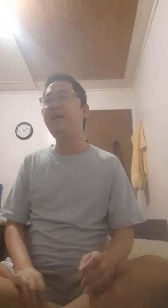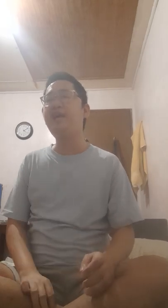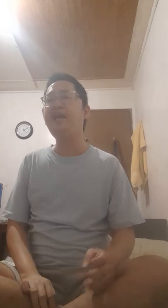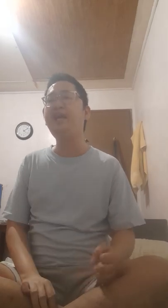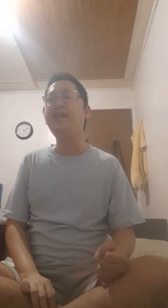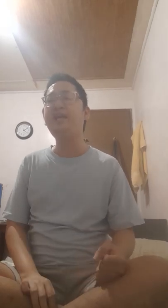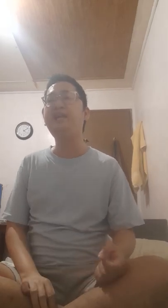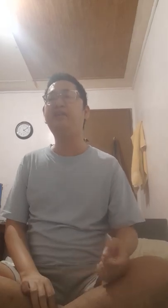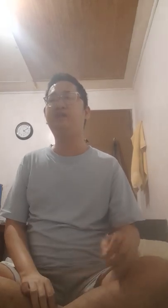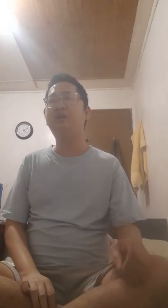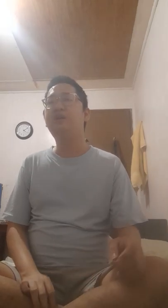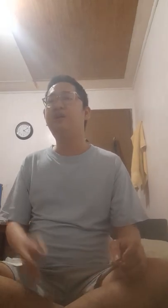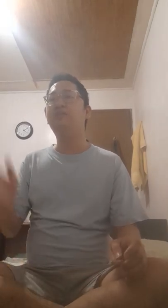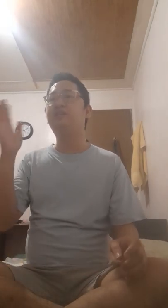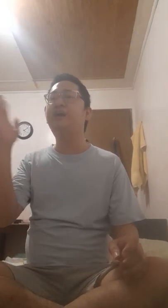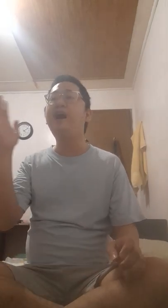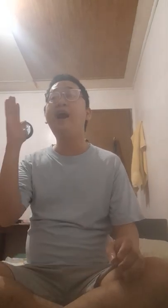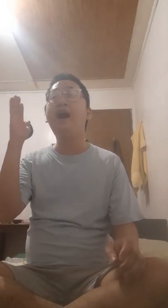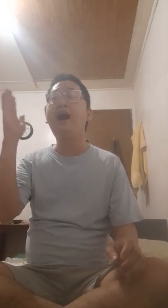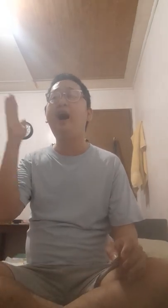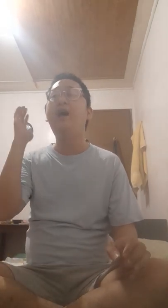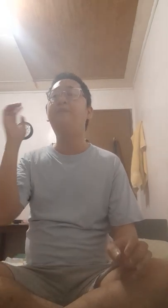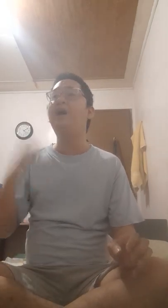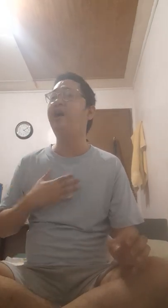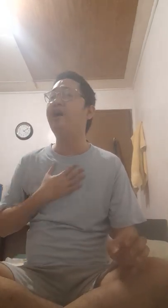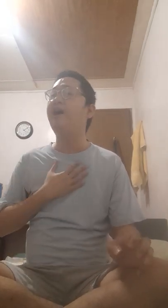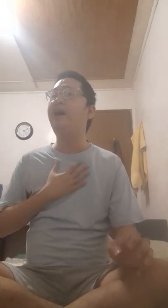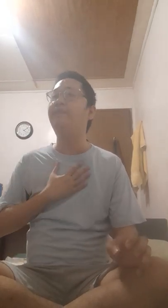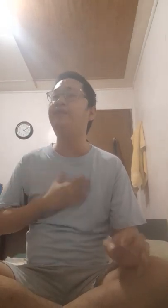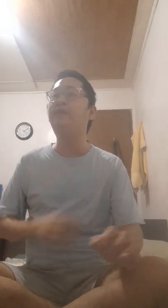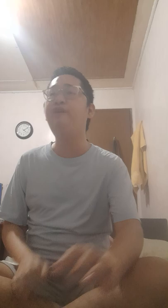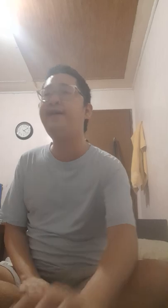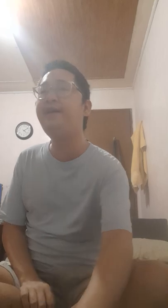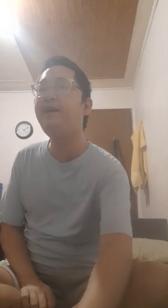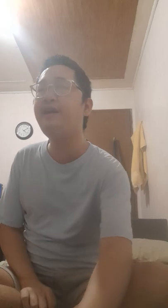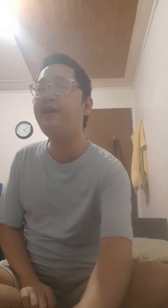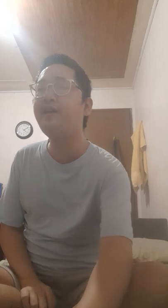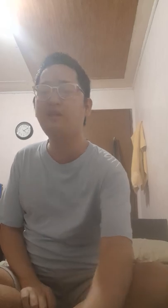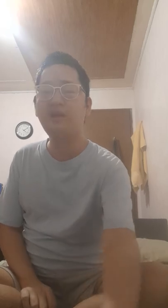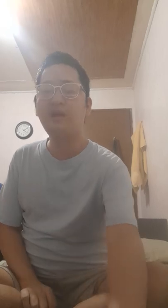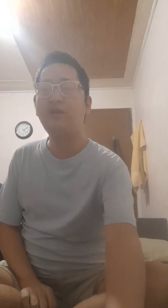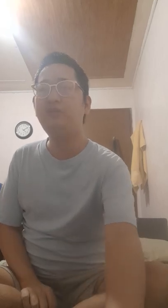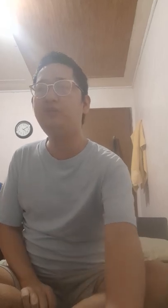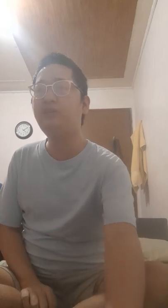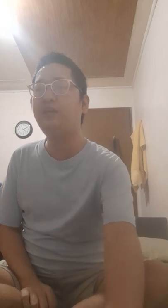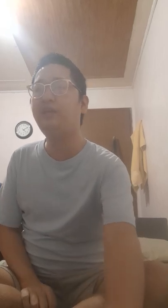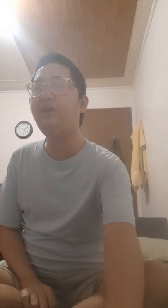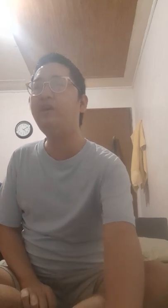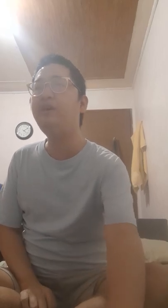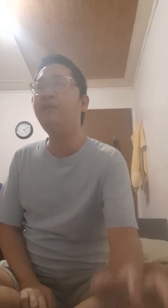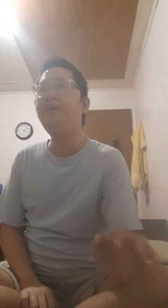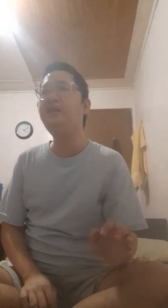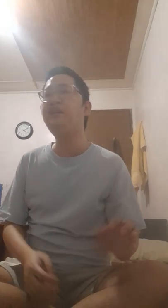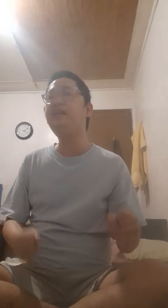On top of the world Looking over the